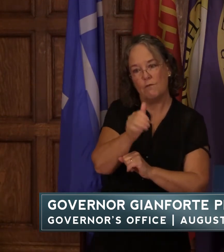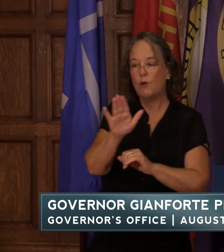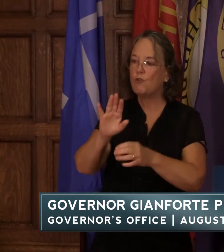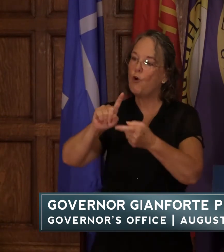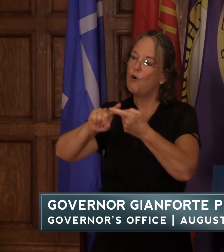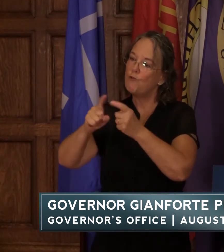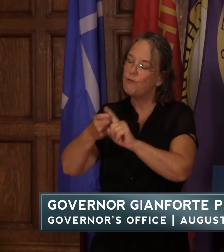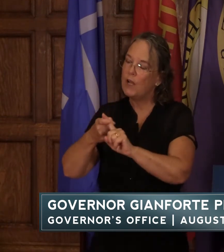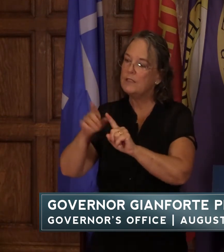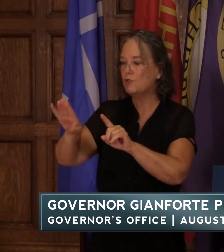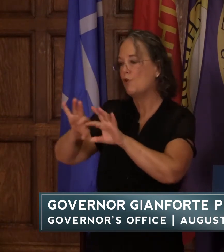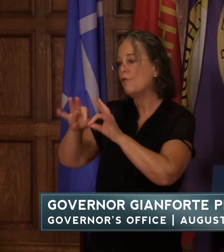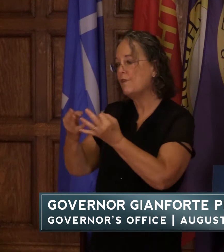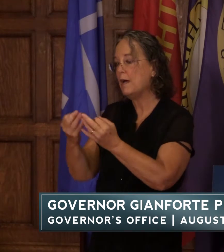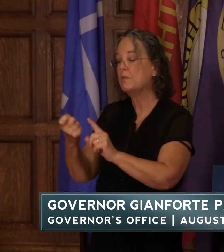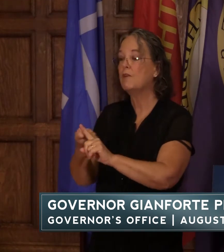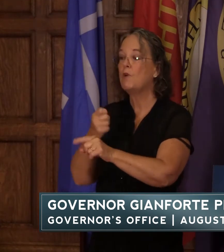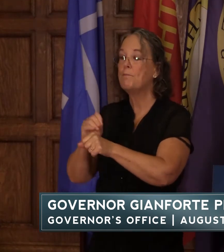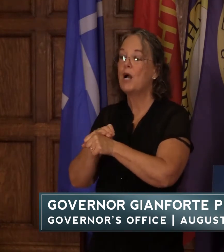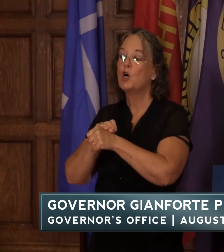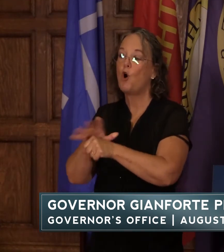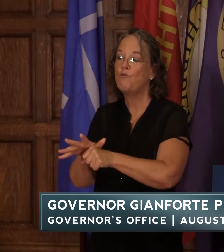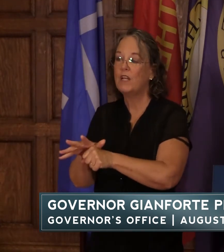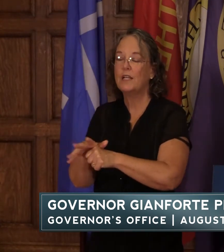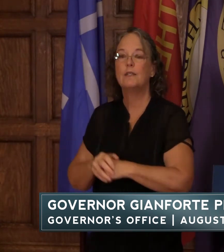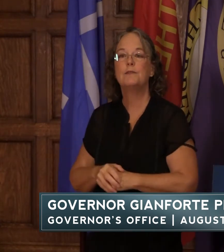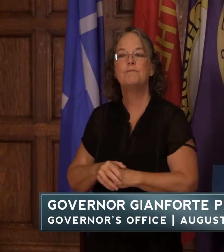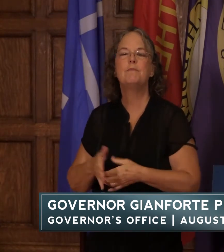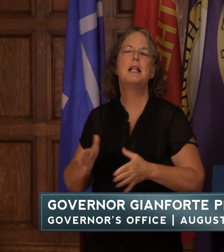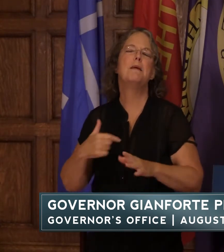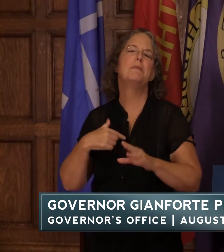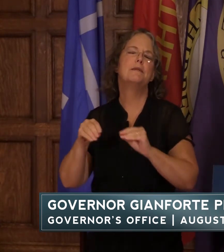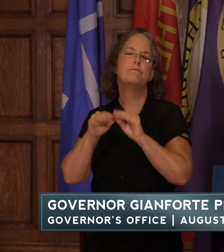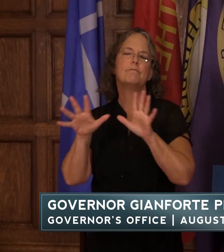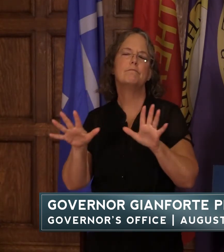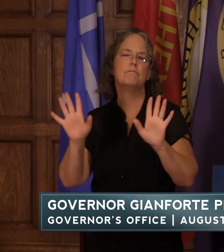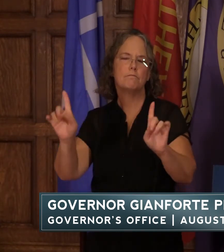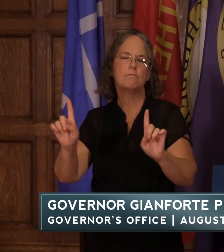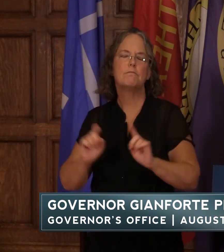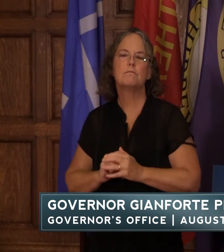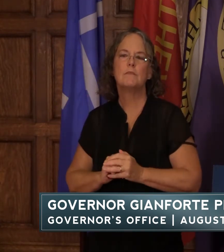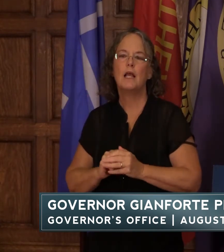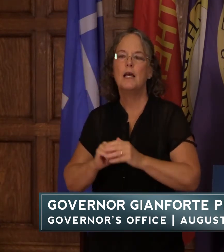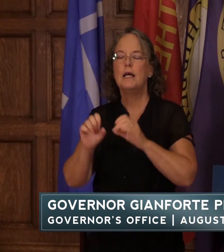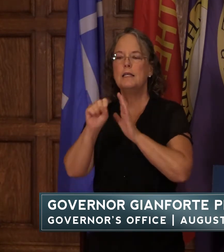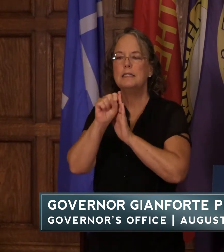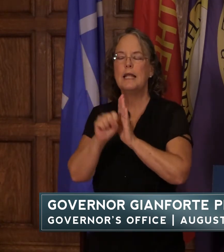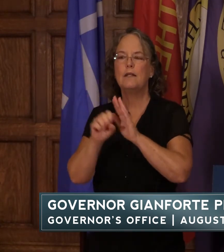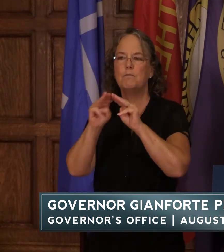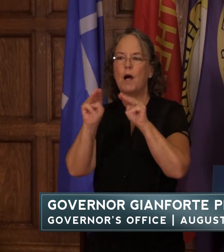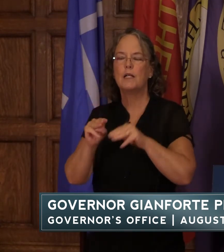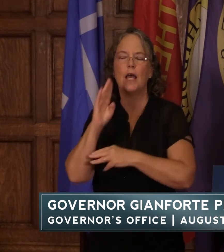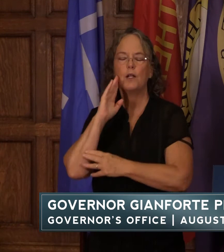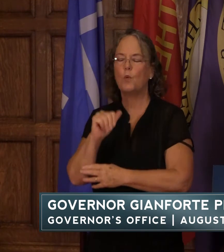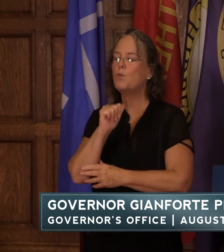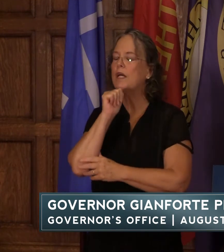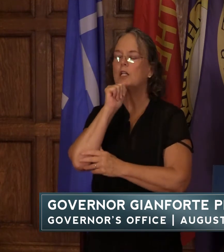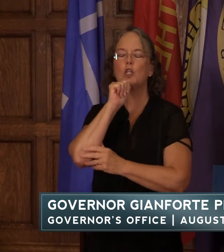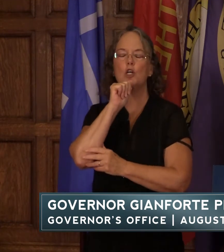family from covet and let me be very clear the state of montana will not